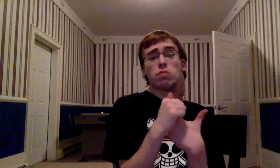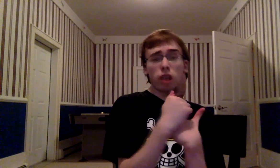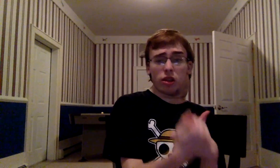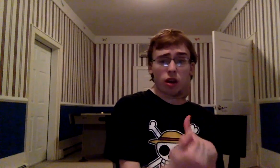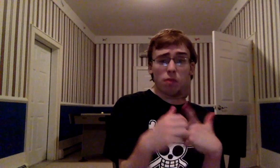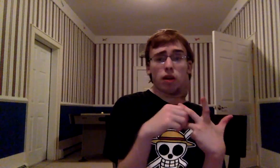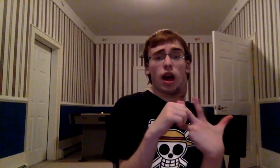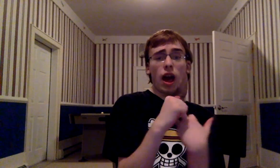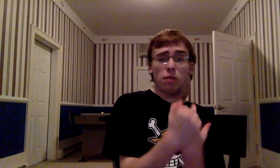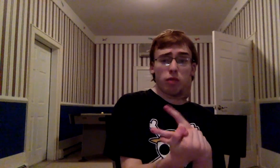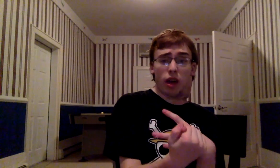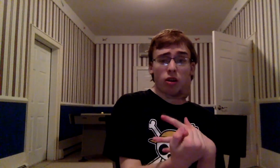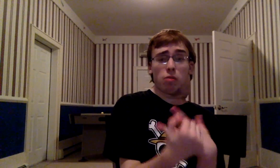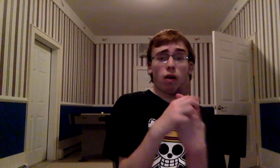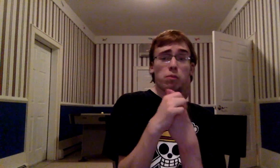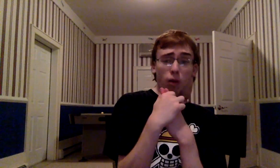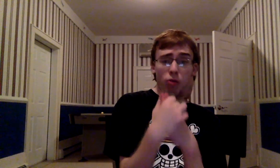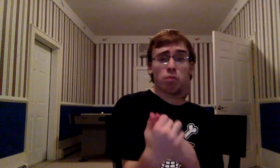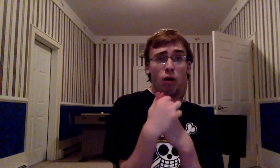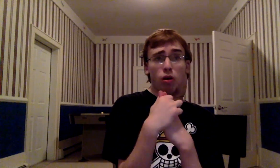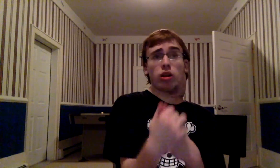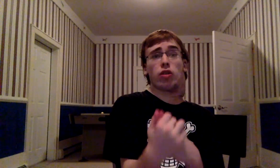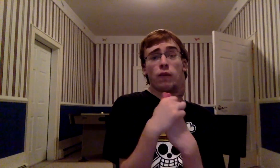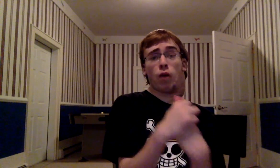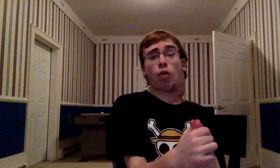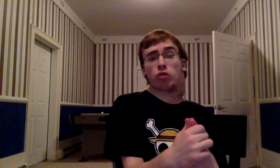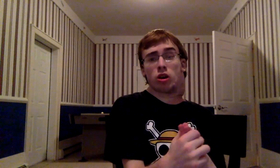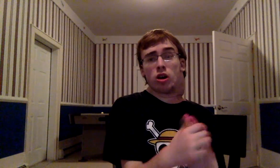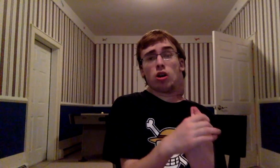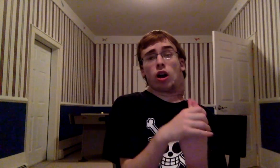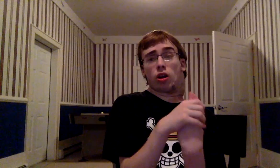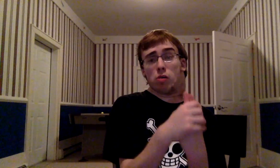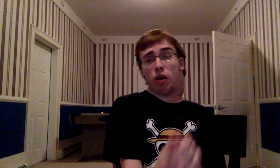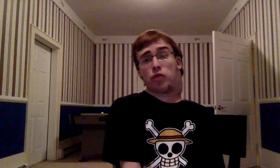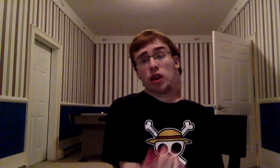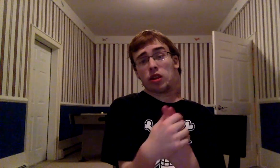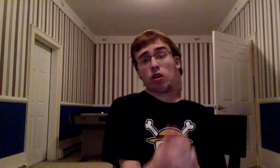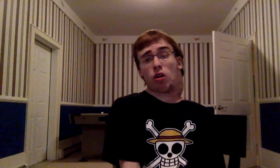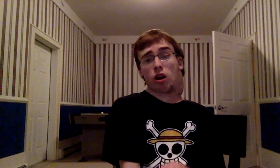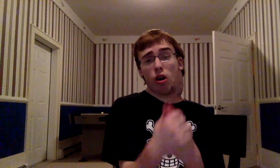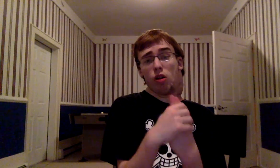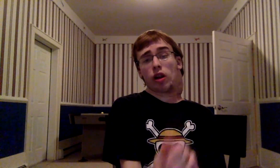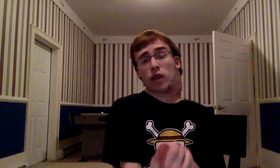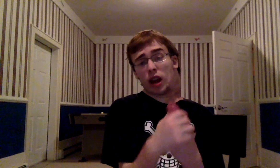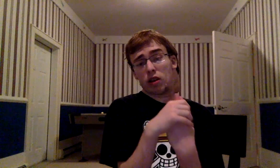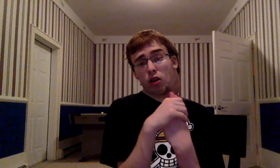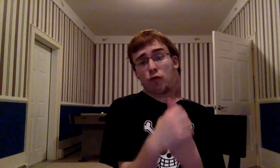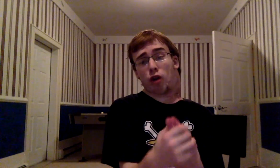Blame Jump And blame Kubo Both parties are at fault If Kubo has finished this arc earlier If he hadn't goofed